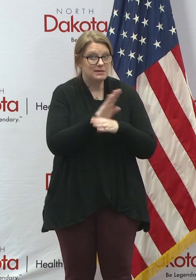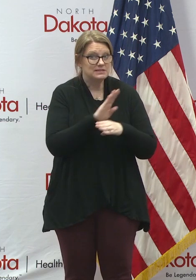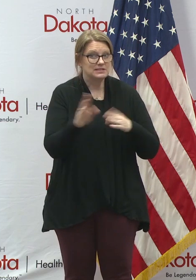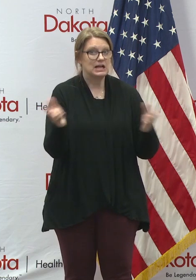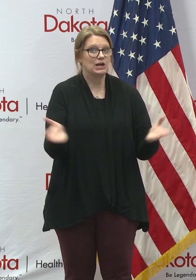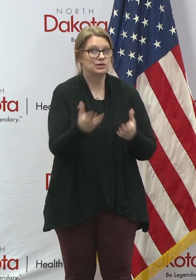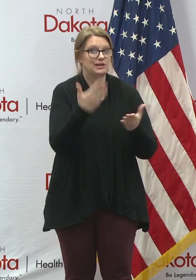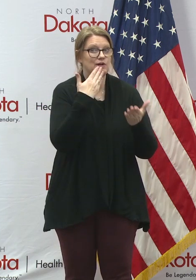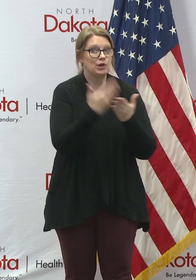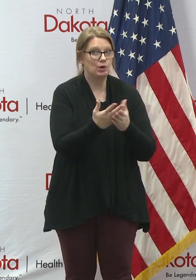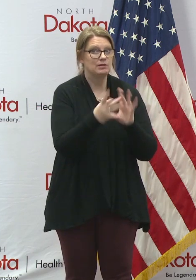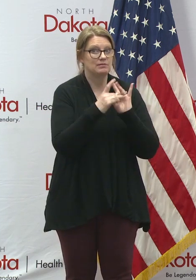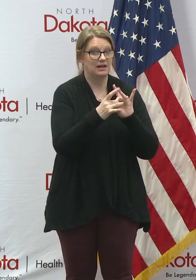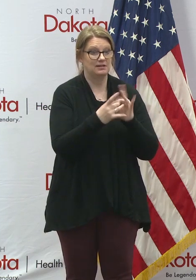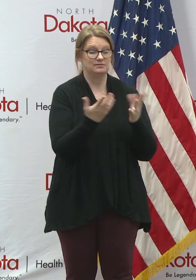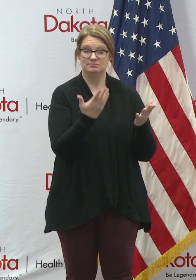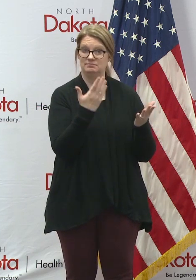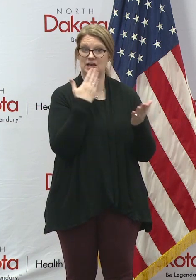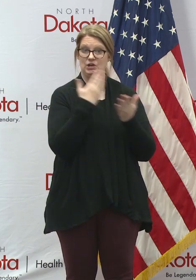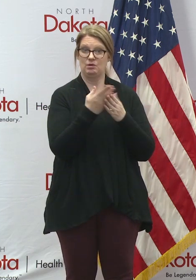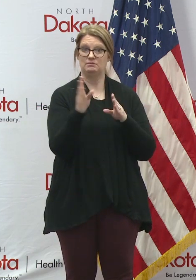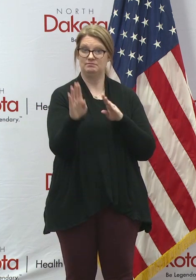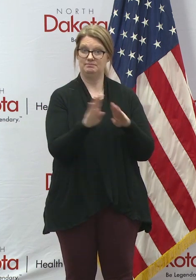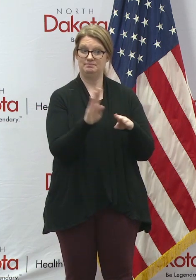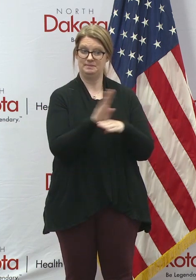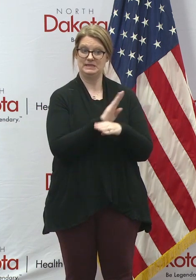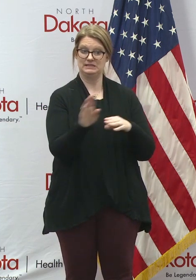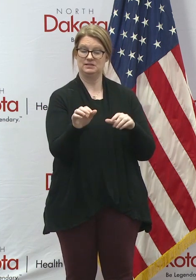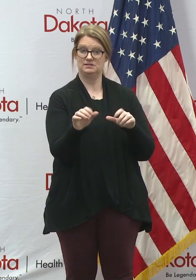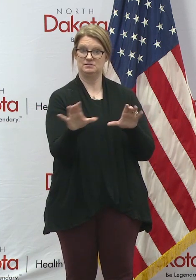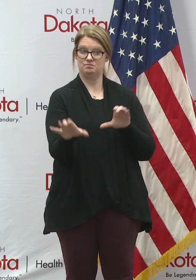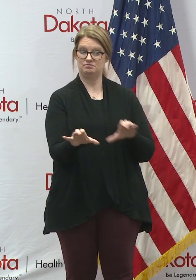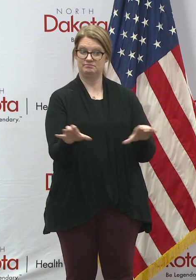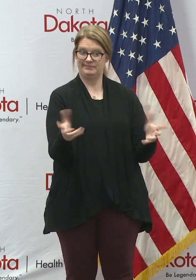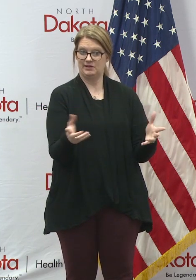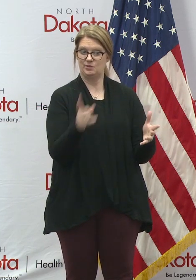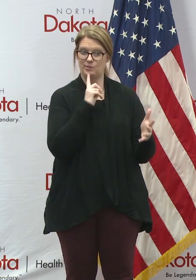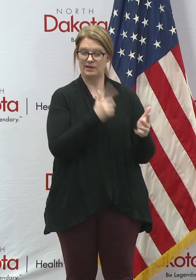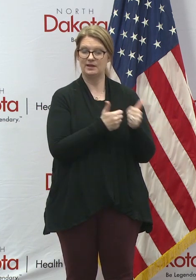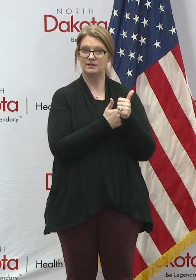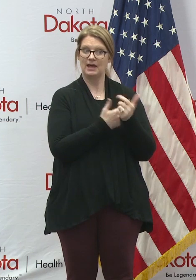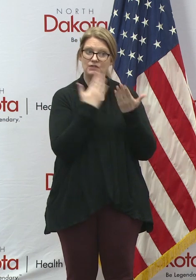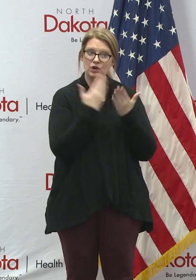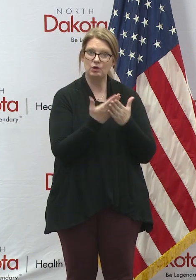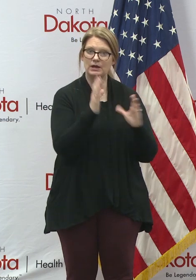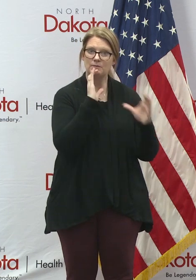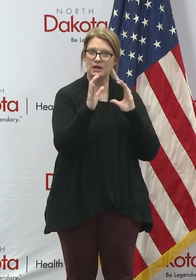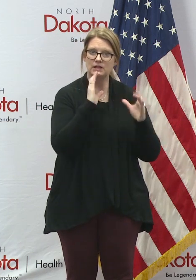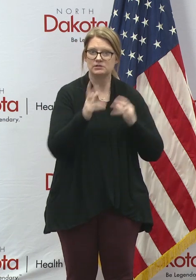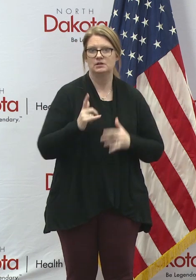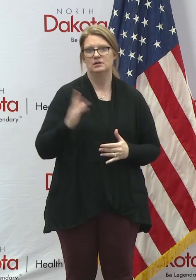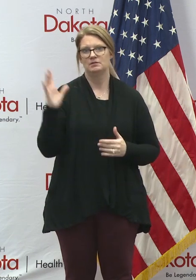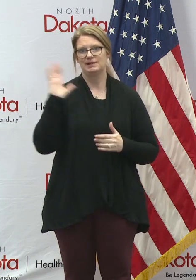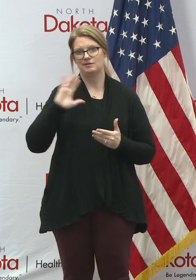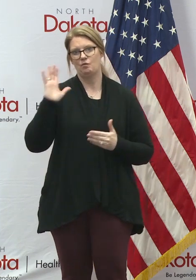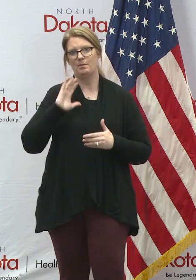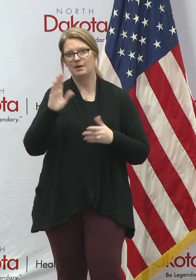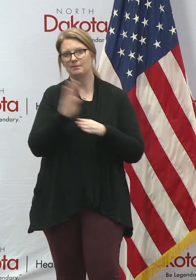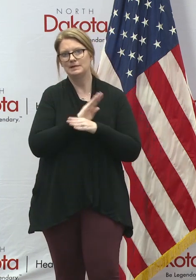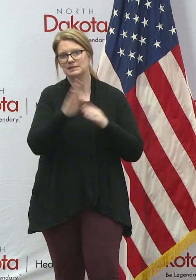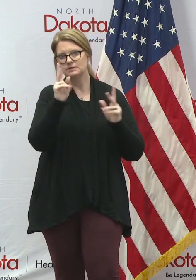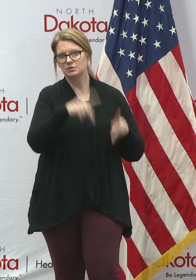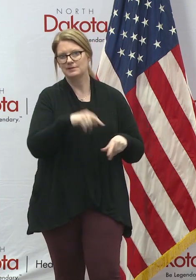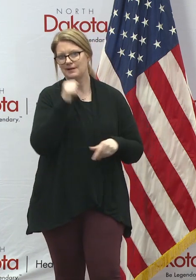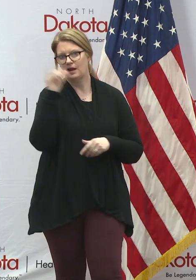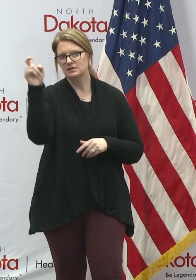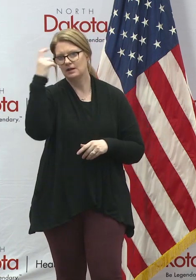a follow good business practice, which is communicate strongly with your employees. But that's my advice as a former businessman, not as governor. Okay.